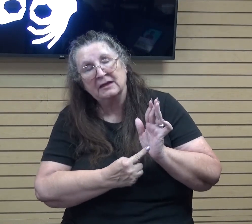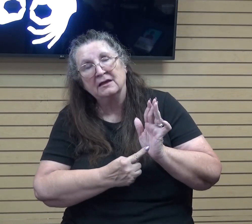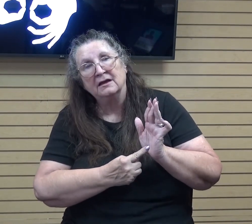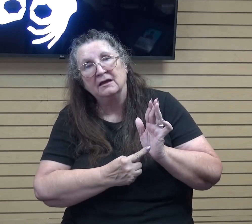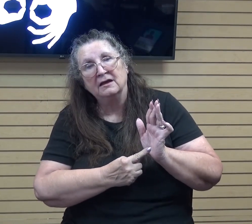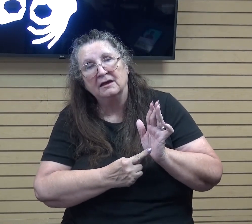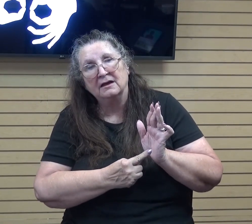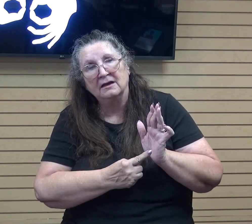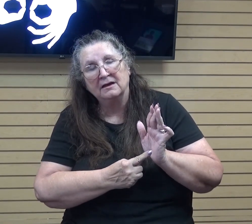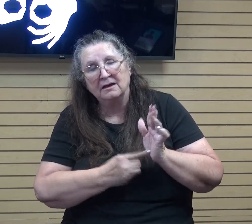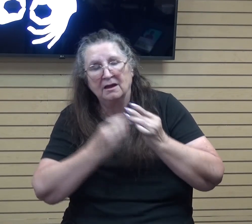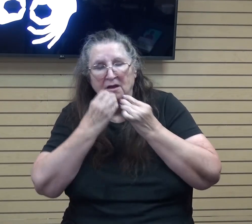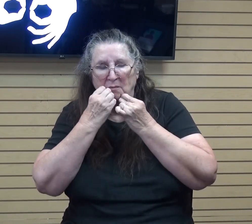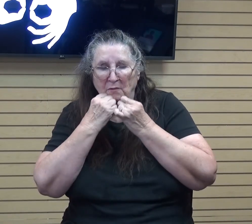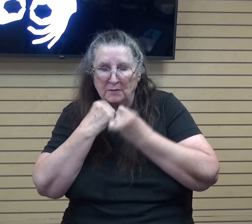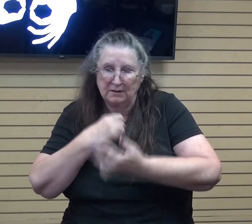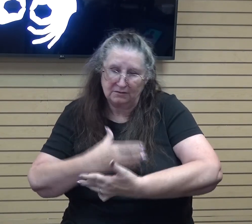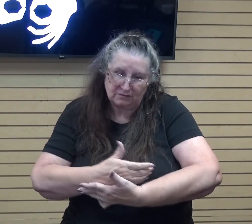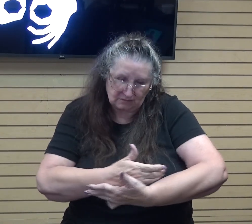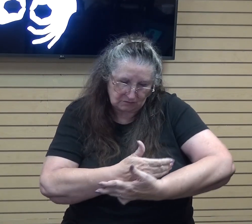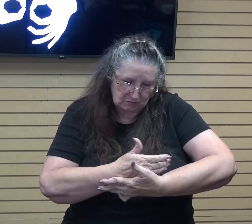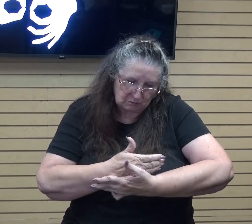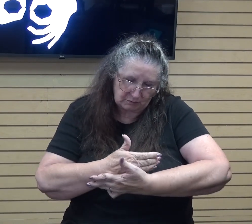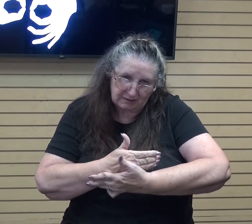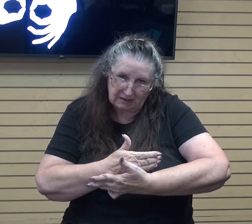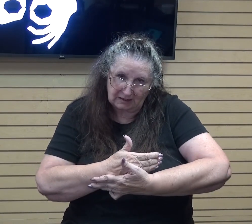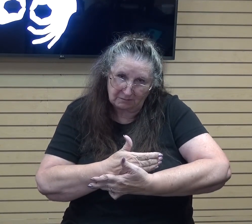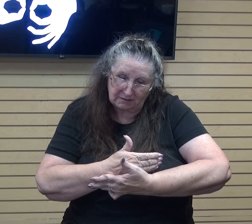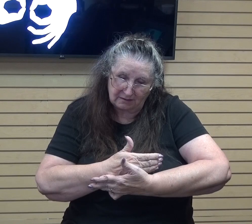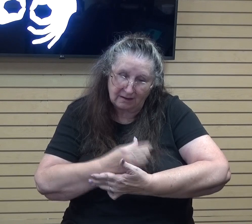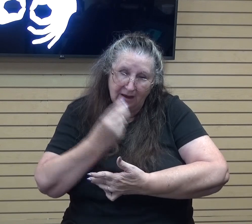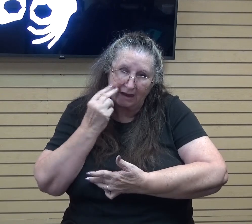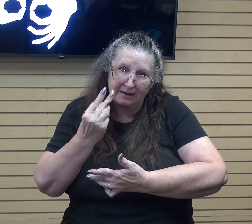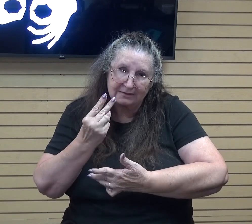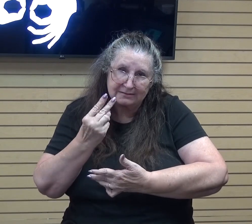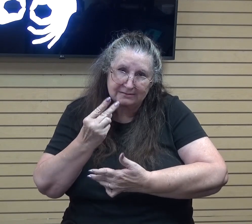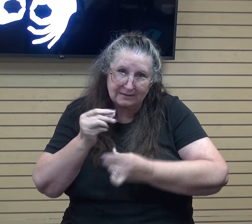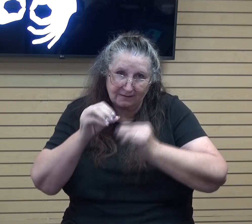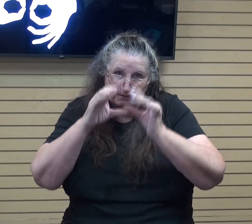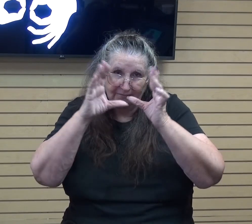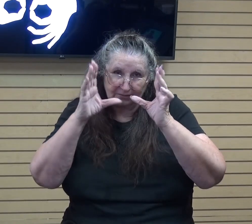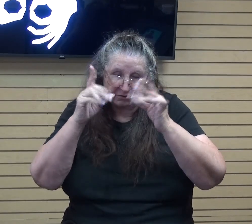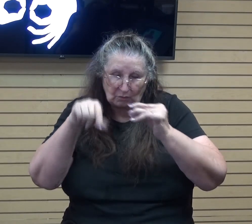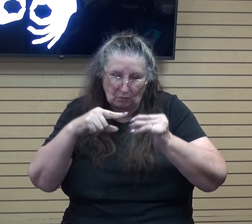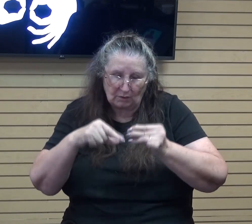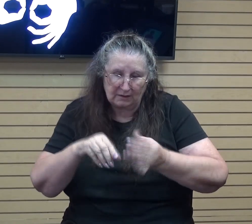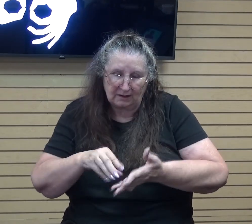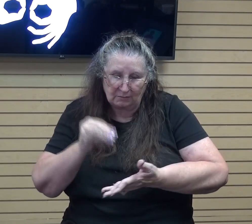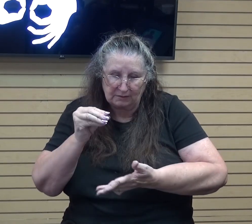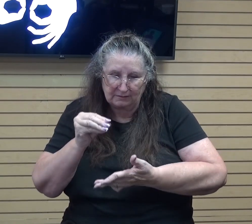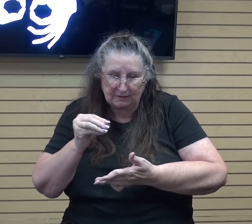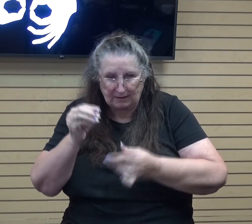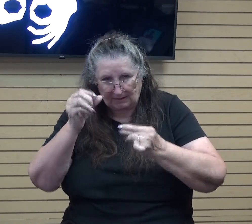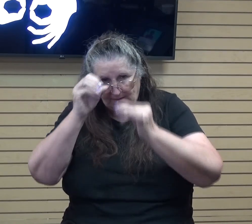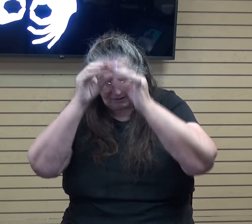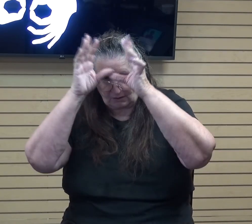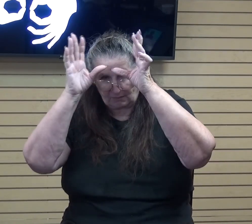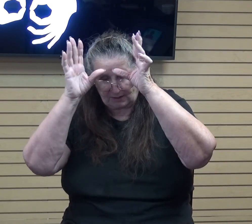of this precious child, and because I see things visually when I'm learning, I imagine and I see this child